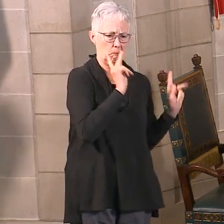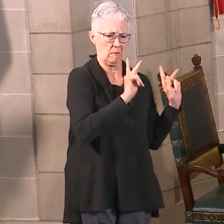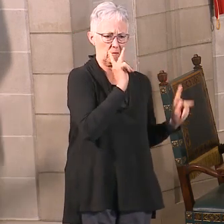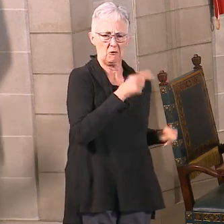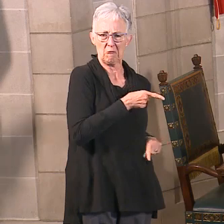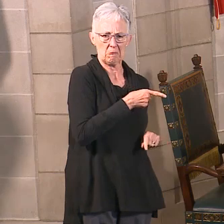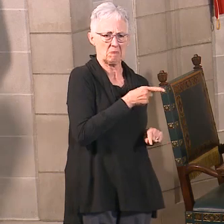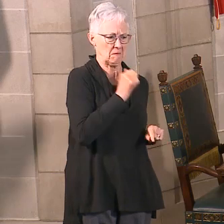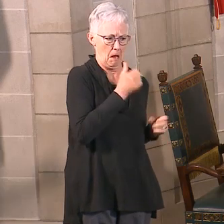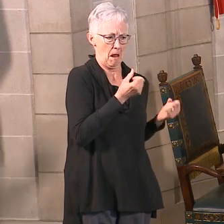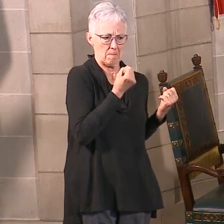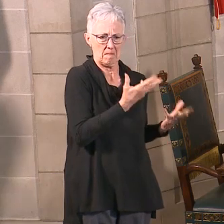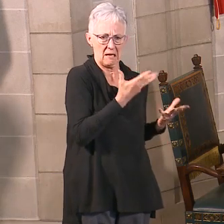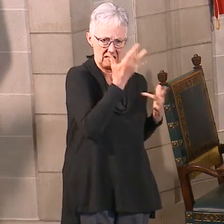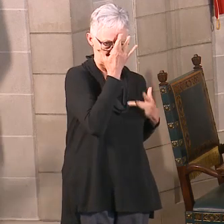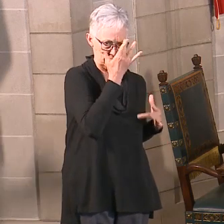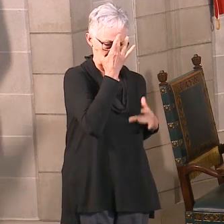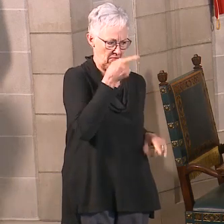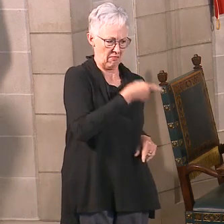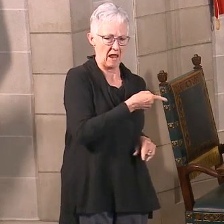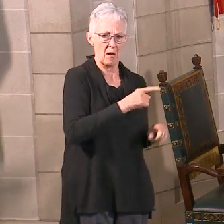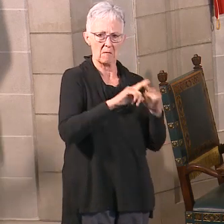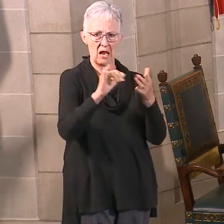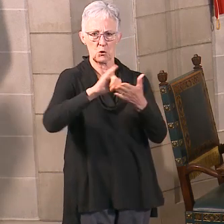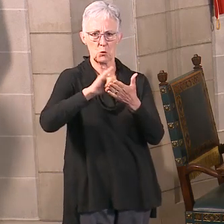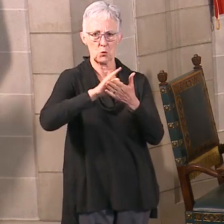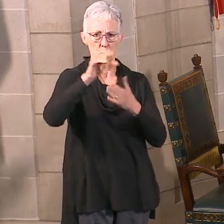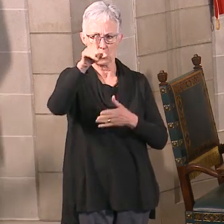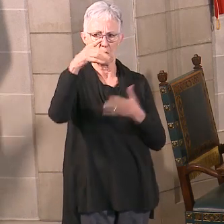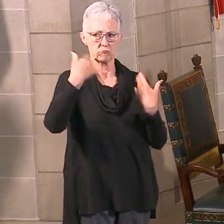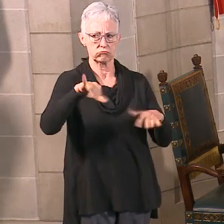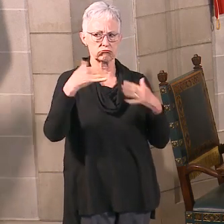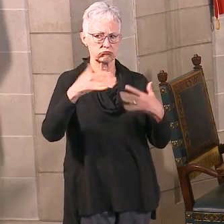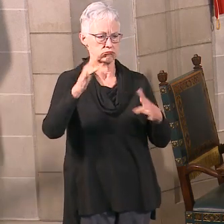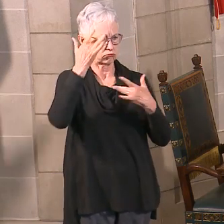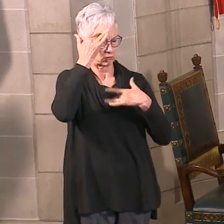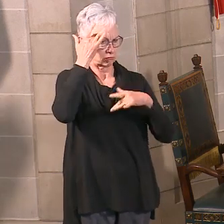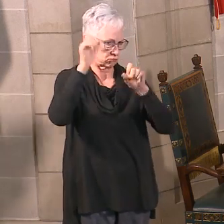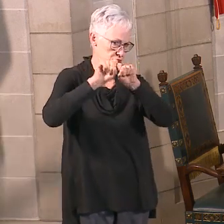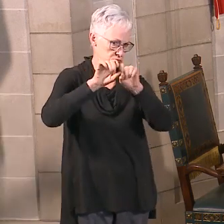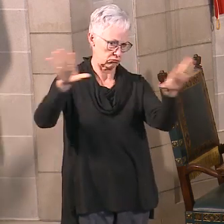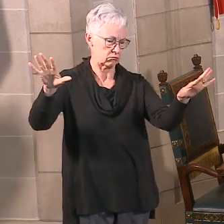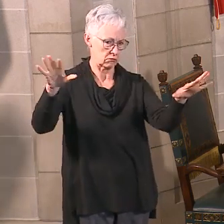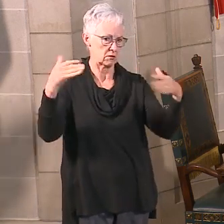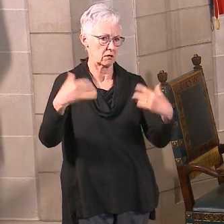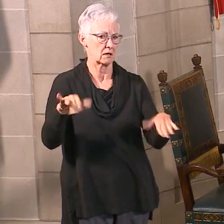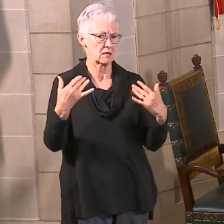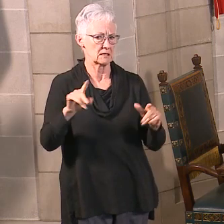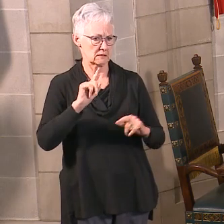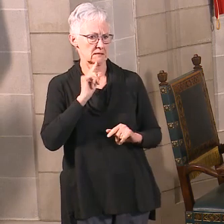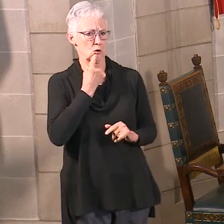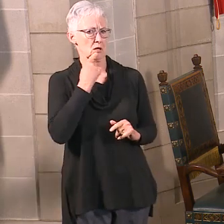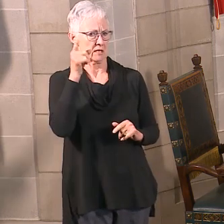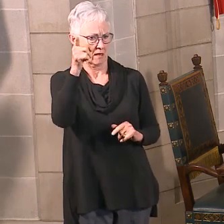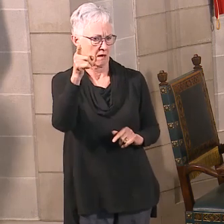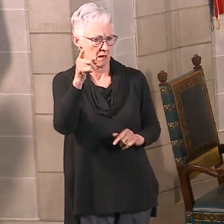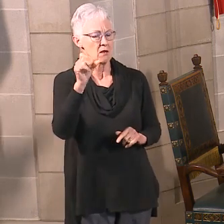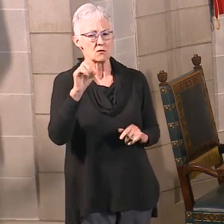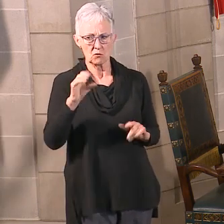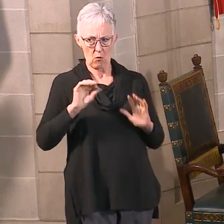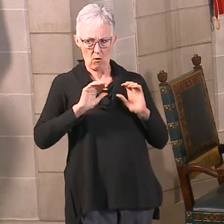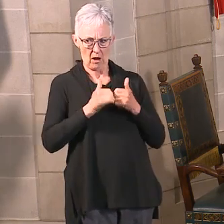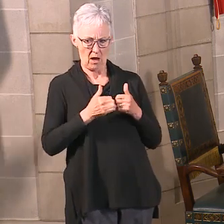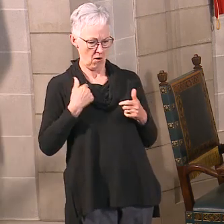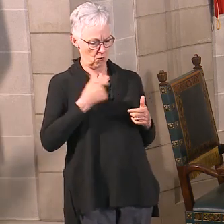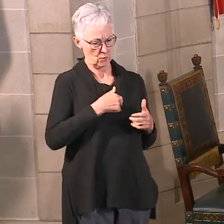by the coronavirus. And so a one-size-fit-all document, it's not going to work. But I think that when you talk about how you phase these approaches in,